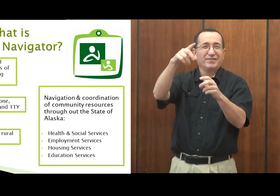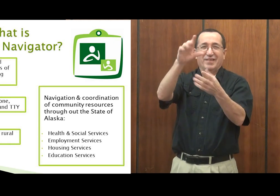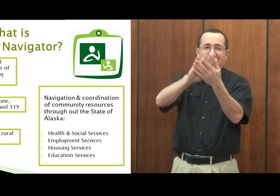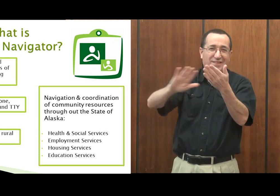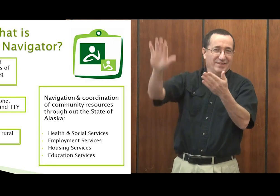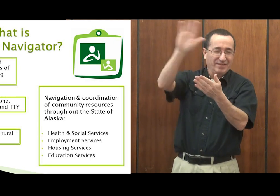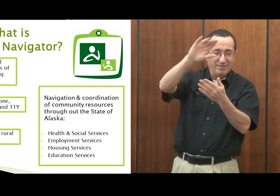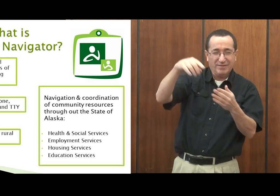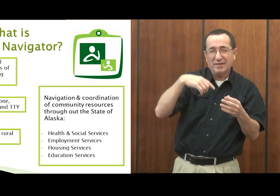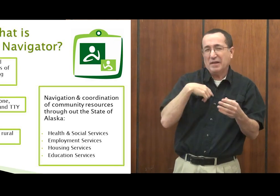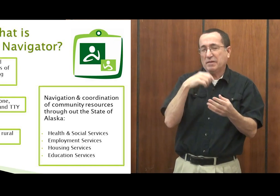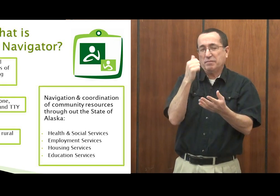school.